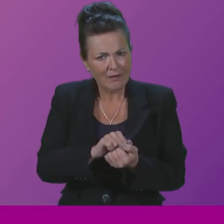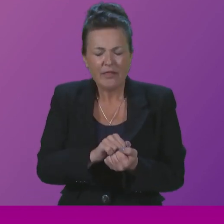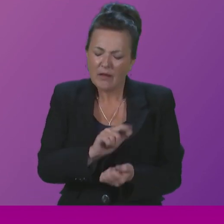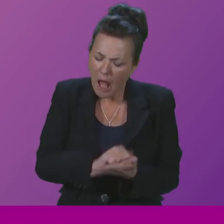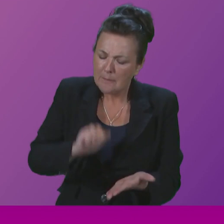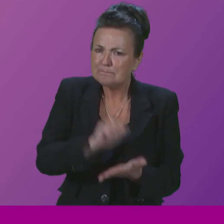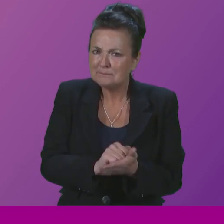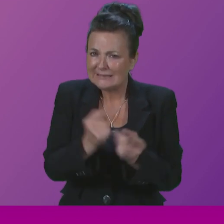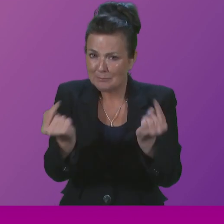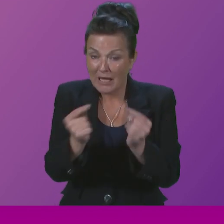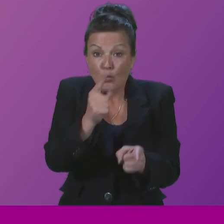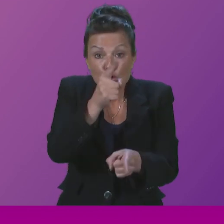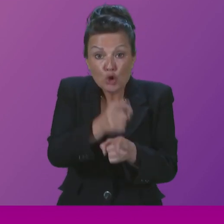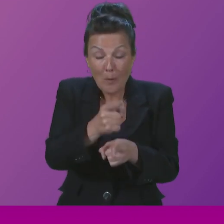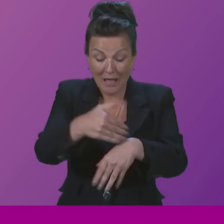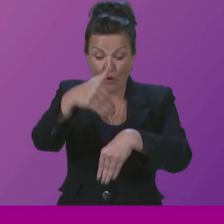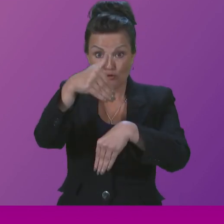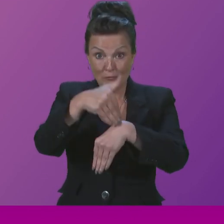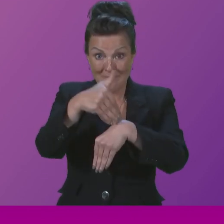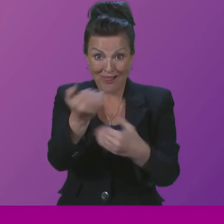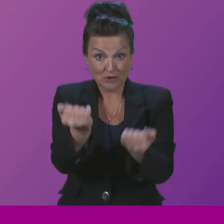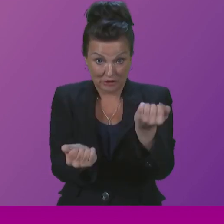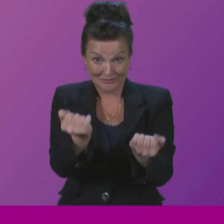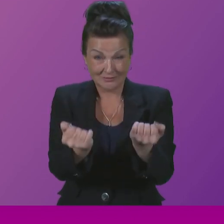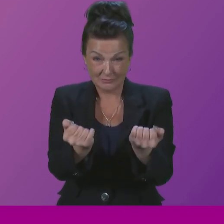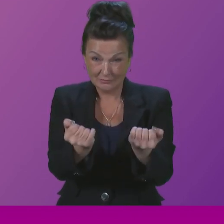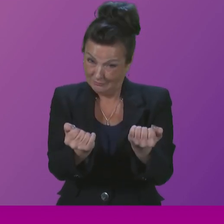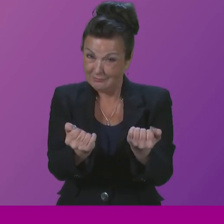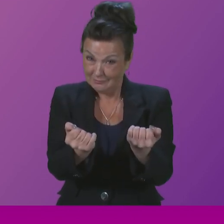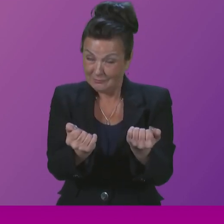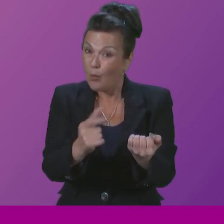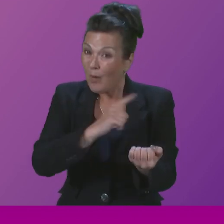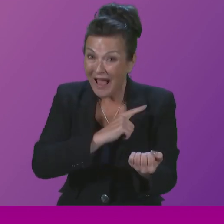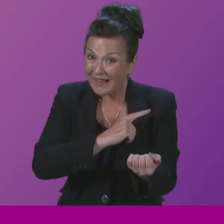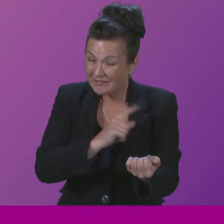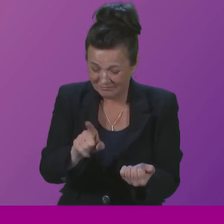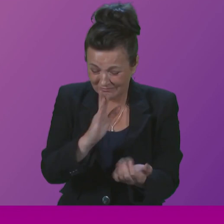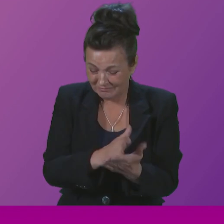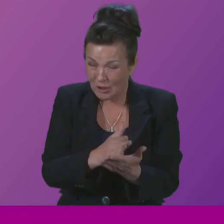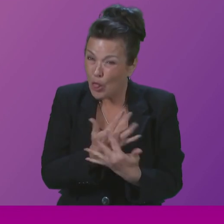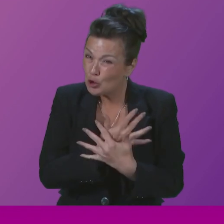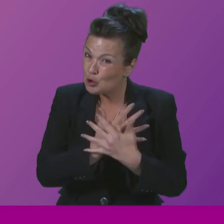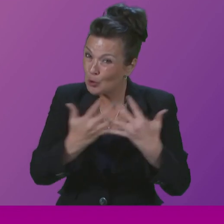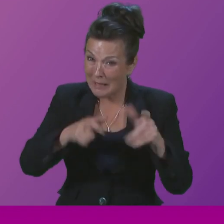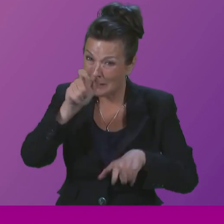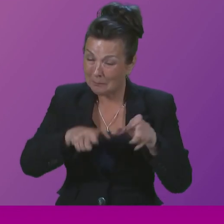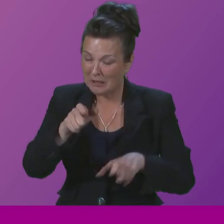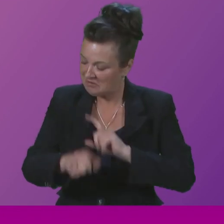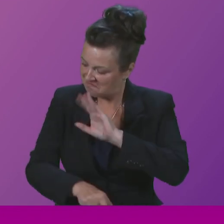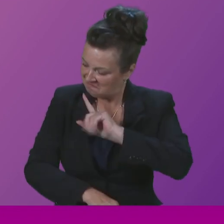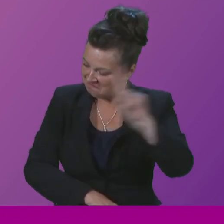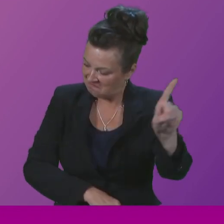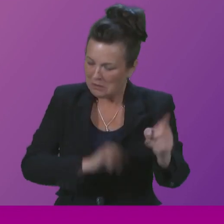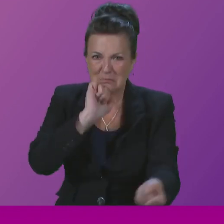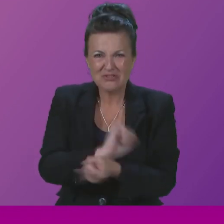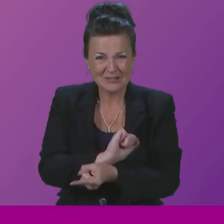debate about criminal justice in the whole, because we do send too many people in the first place in Scotland to prison, and